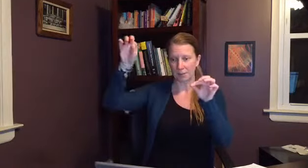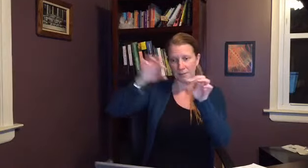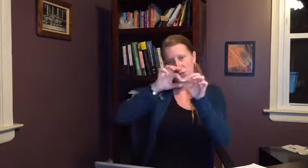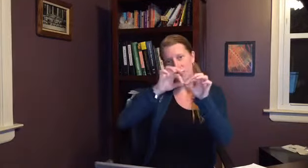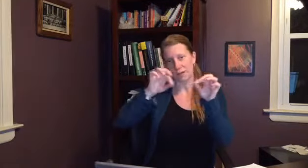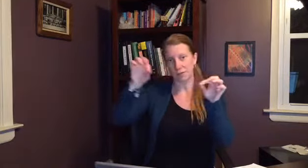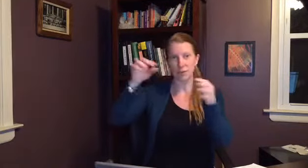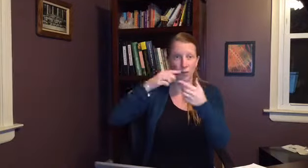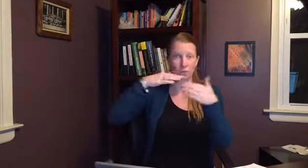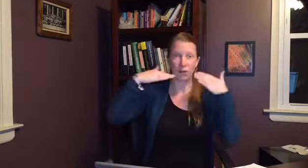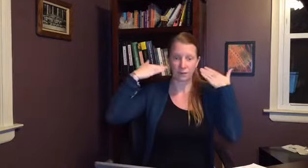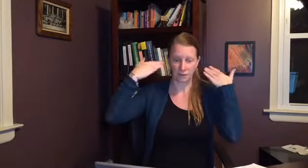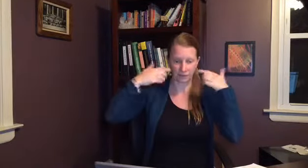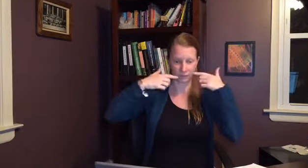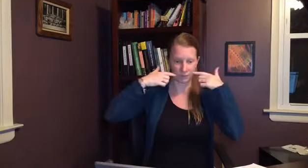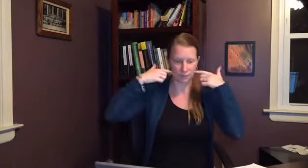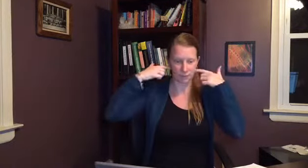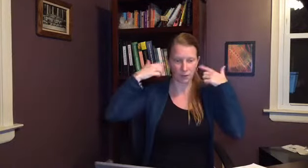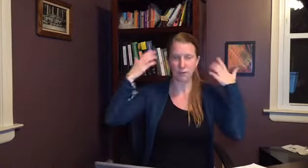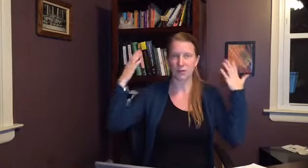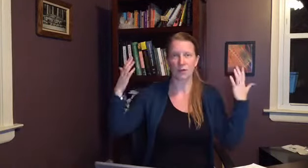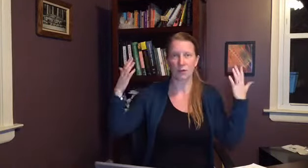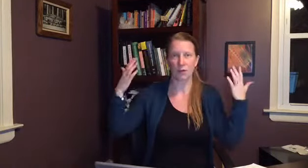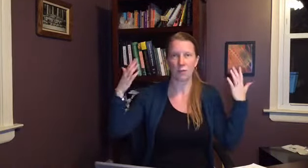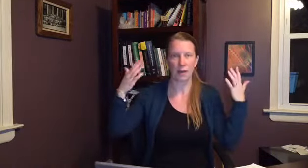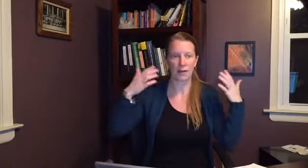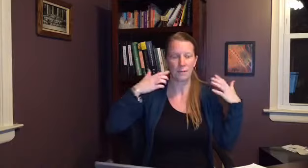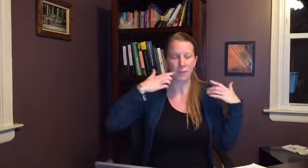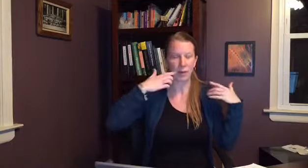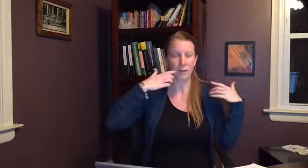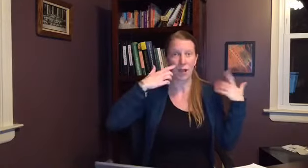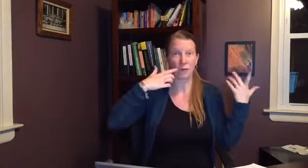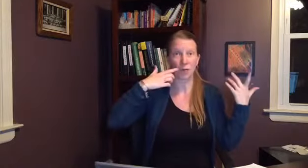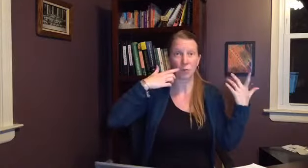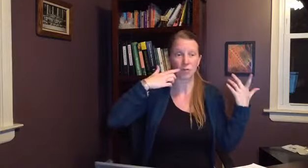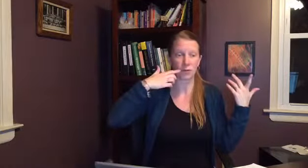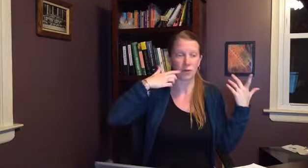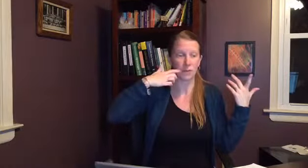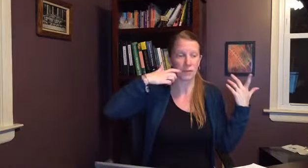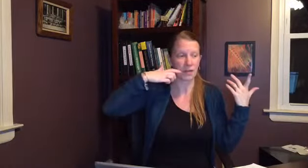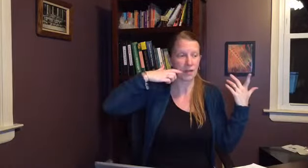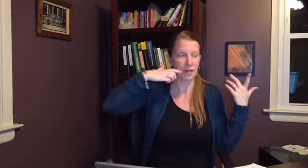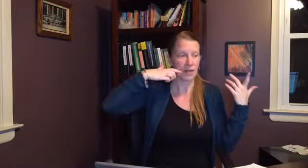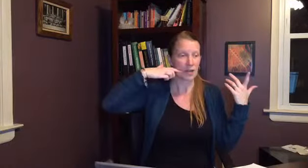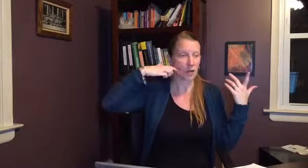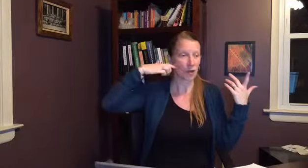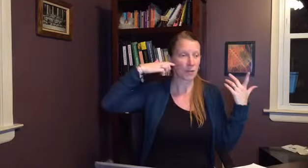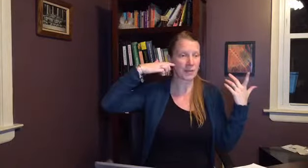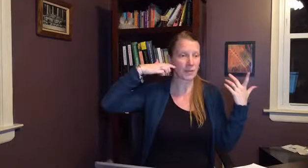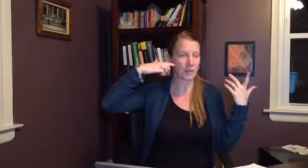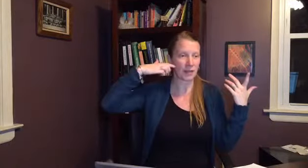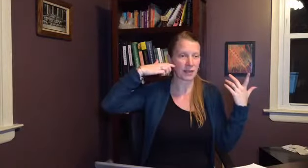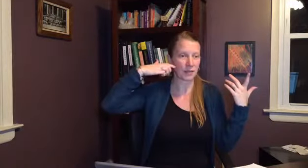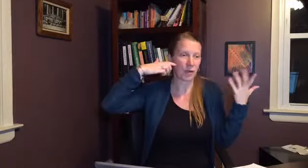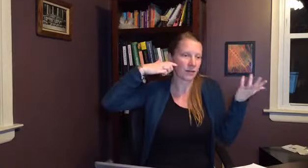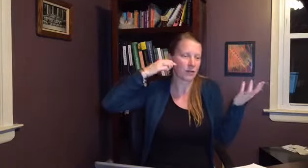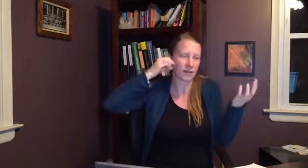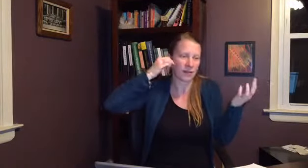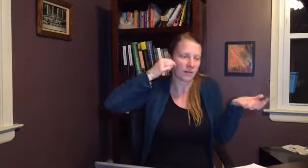just think of you know we have nerves in our whole body right if you have a cold sore right your herpes if you like somewhere just think of